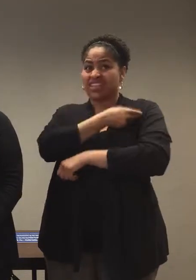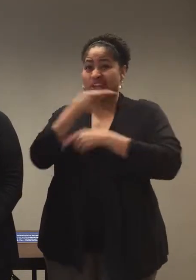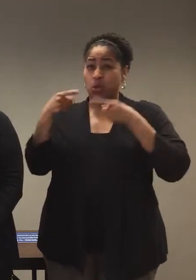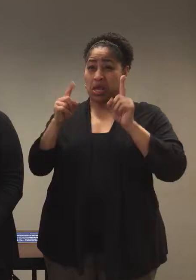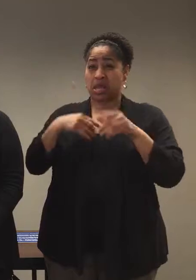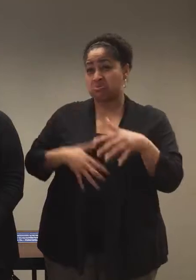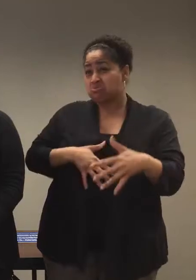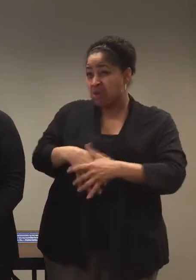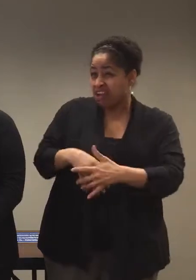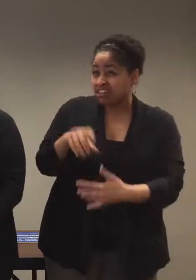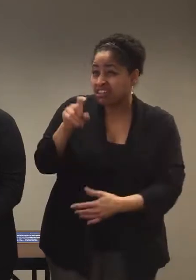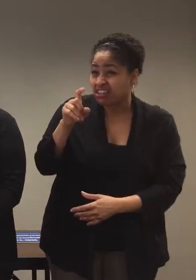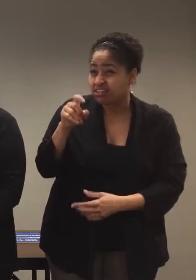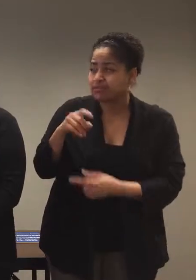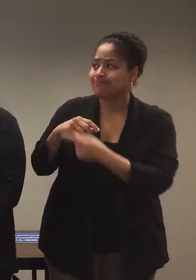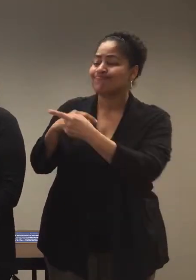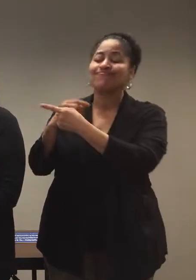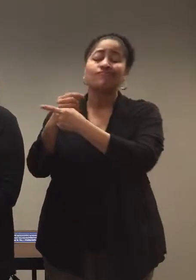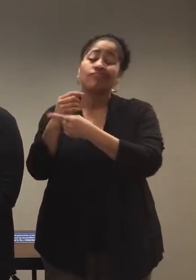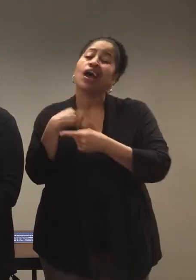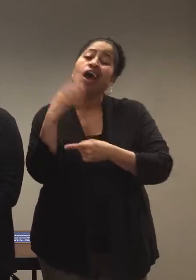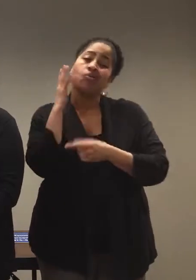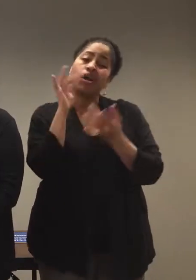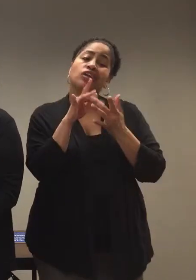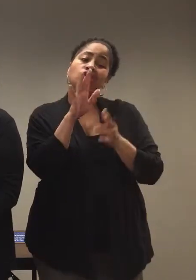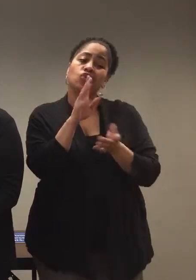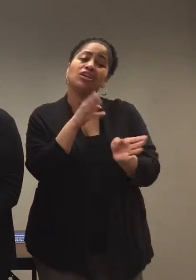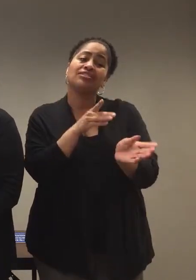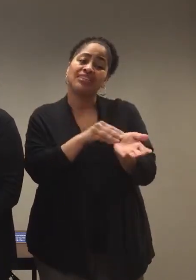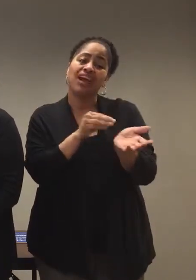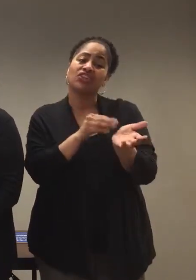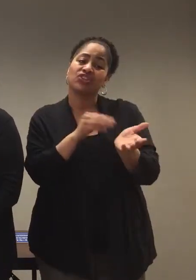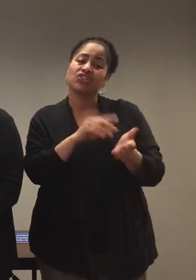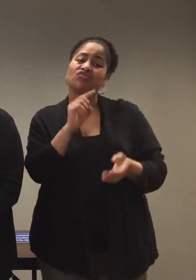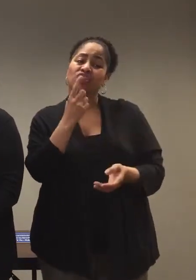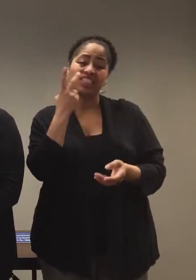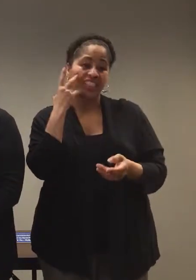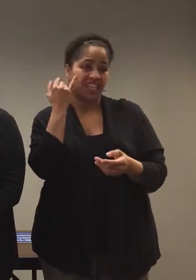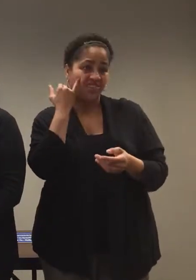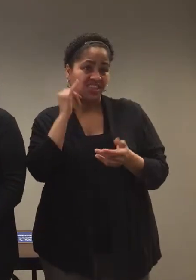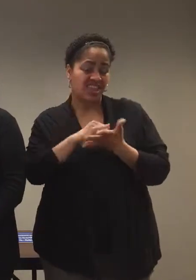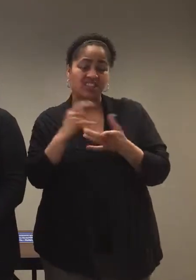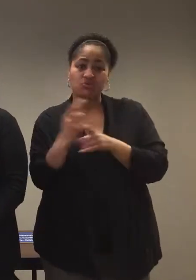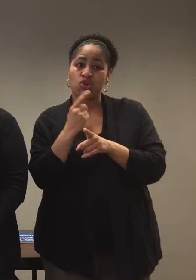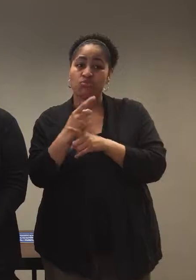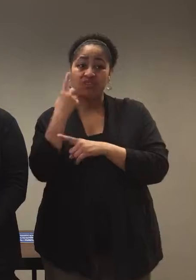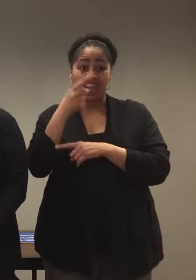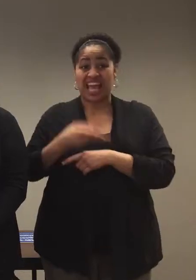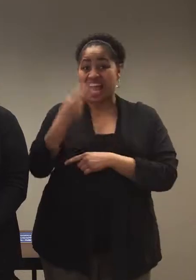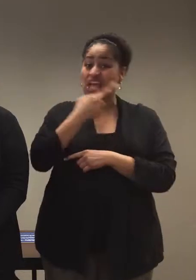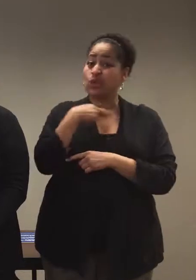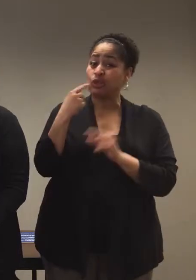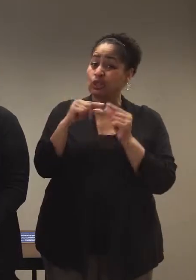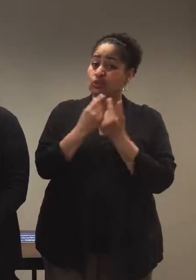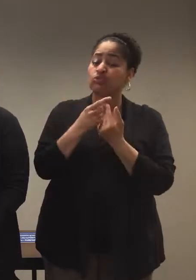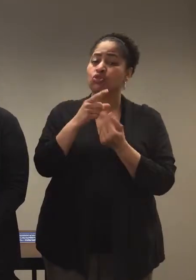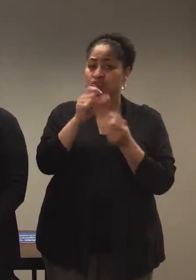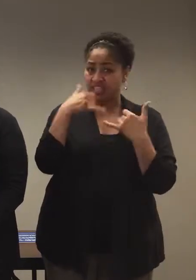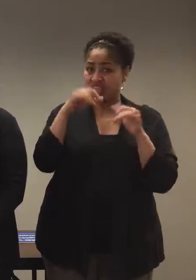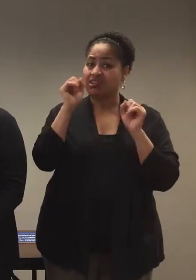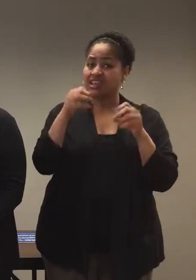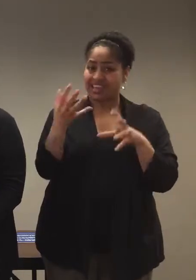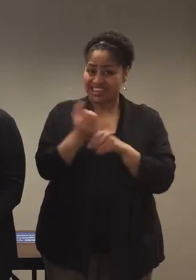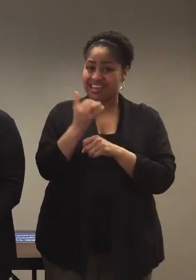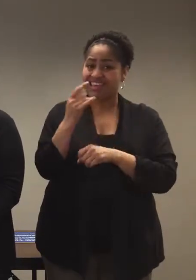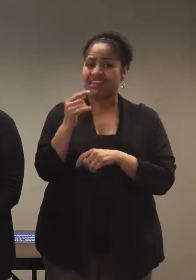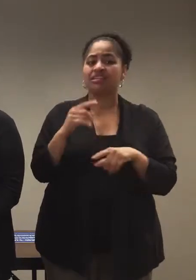I'm pregnant? So I would call your provider to make sure that that's appropriate. The CDC for those high-risk groups does recommend that you can still get the